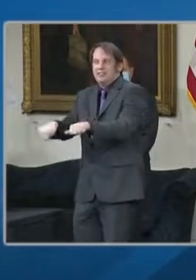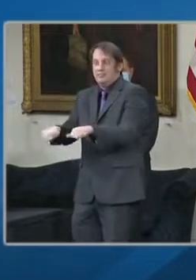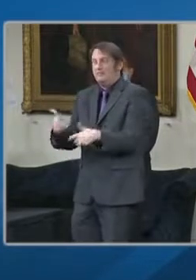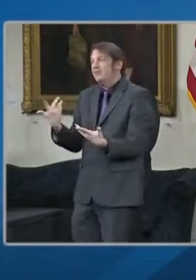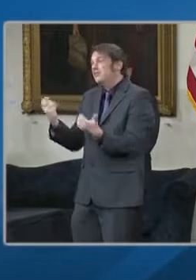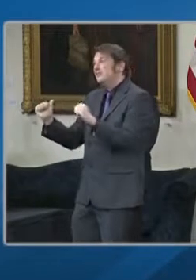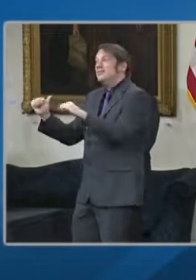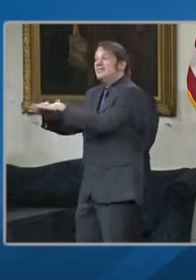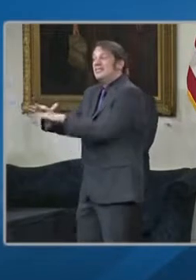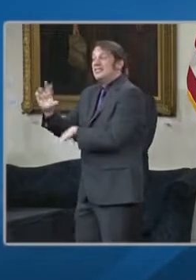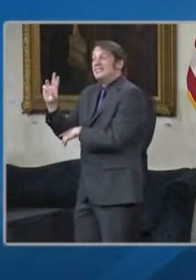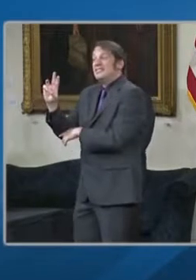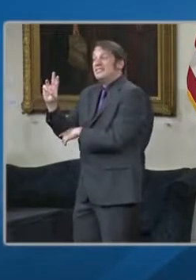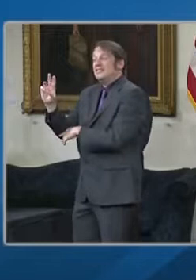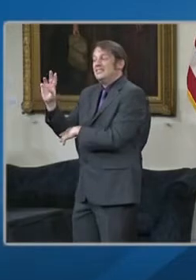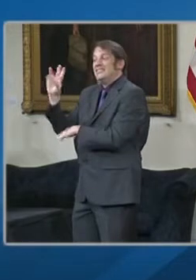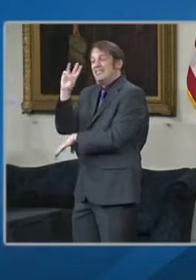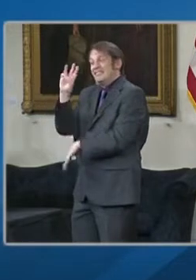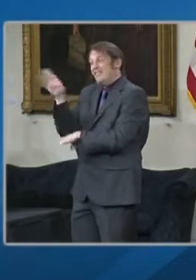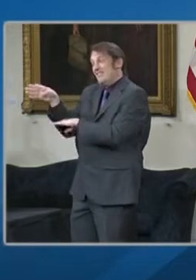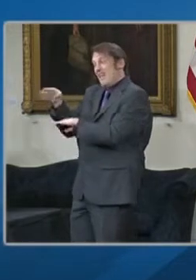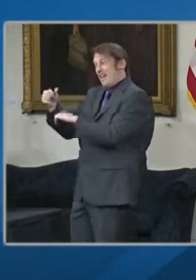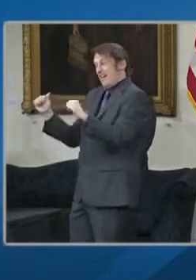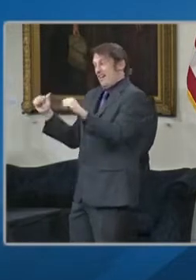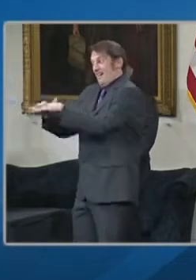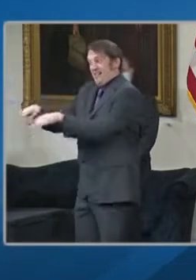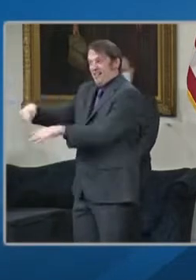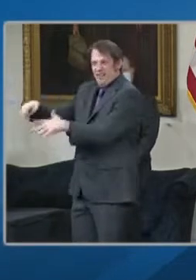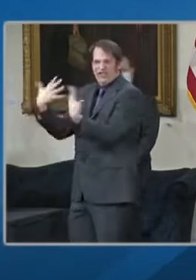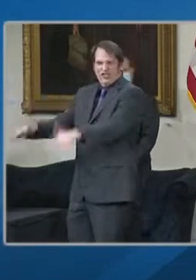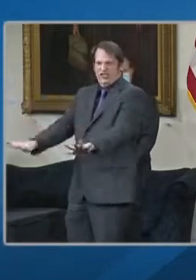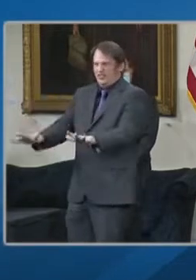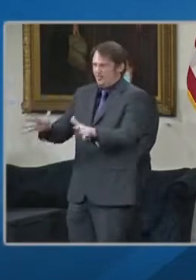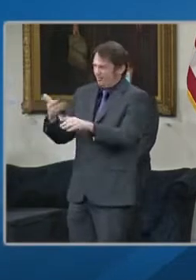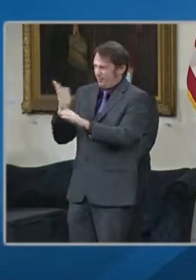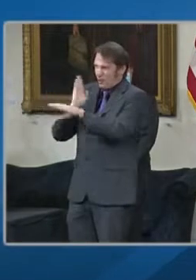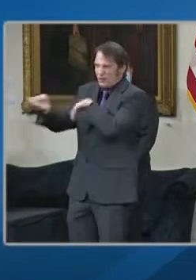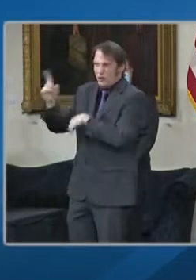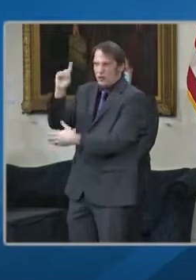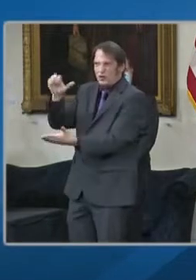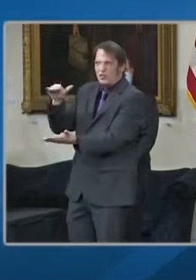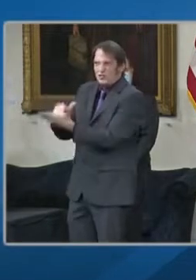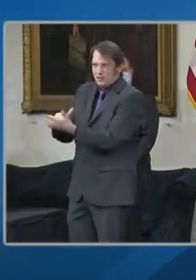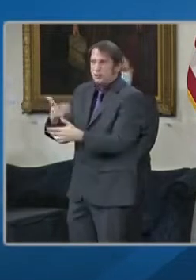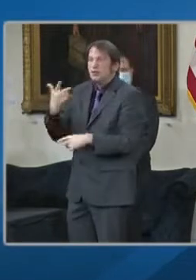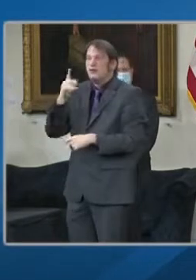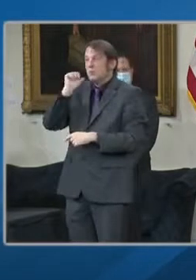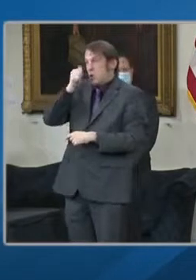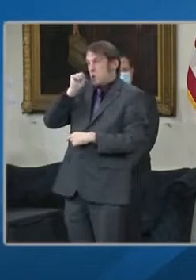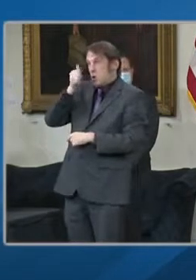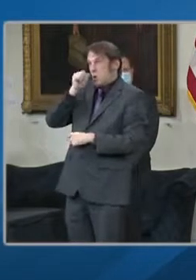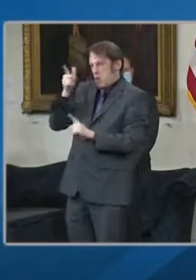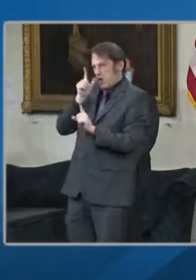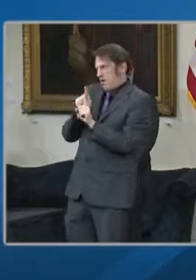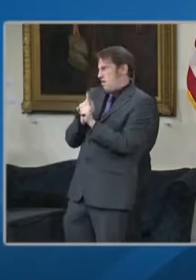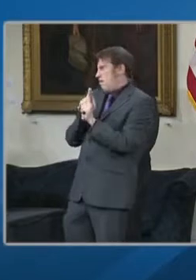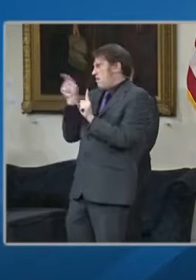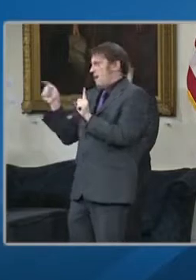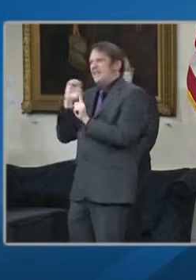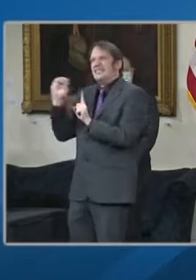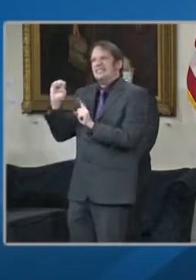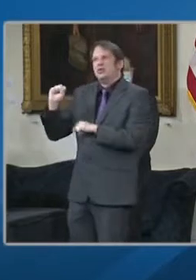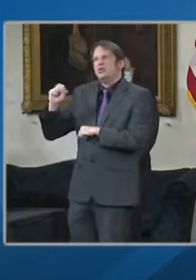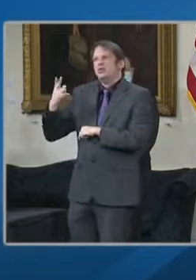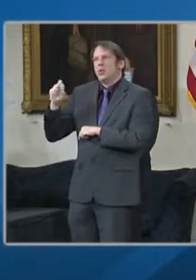vaccines. Tomorrow, I will be making numerous stops all across the eastern shore, including the new mass